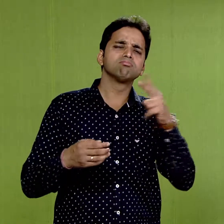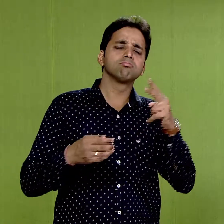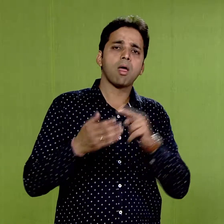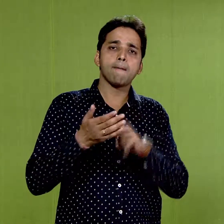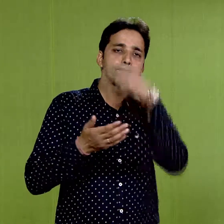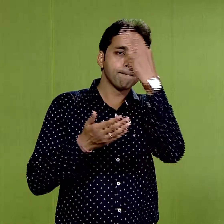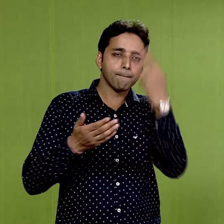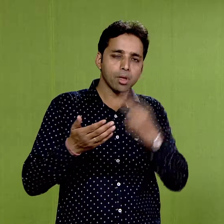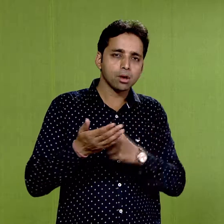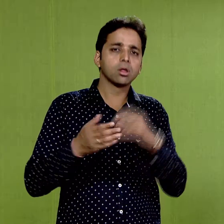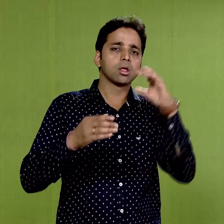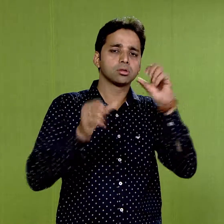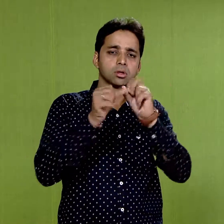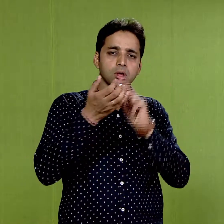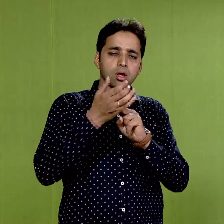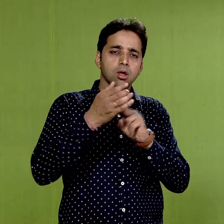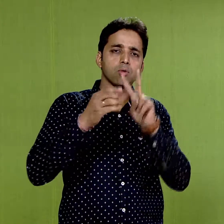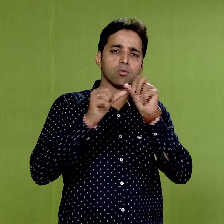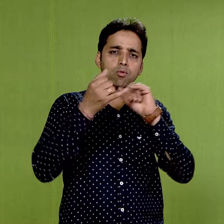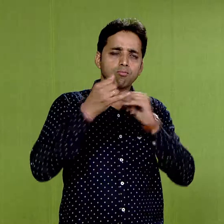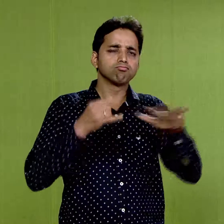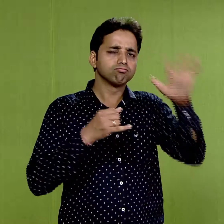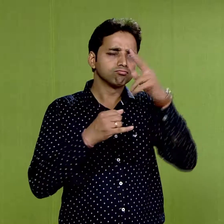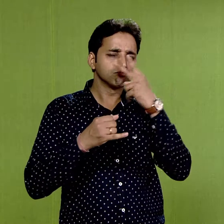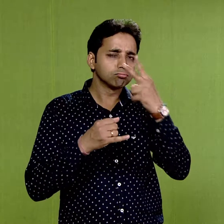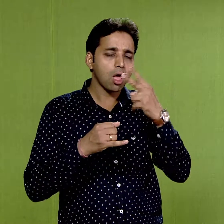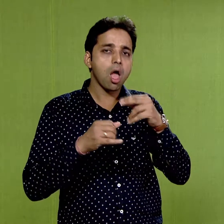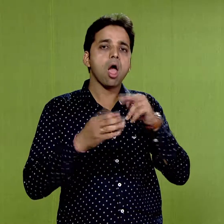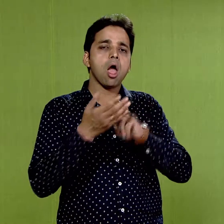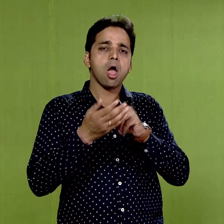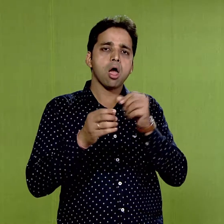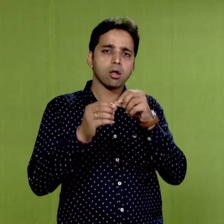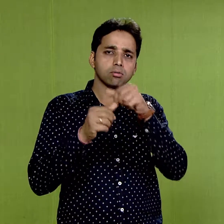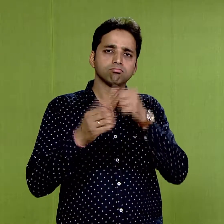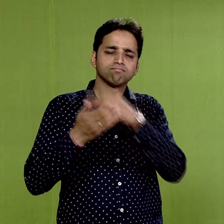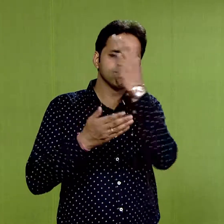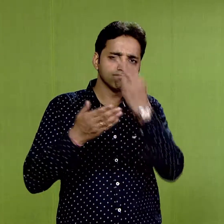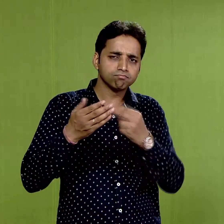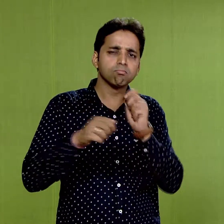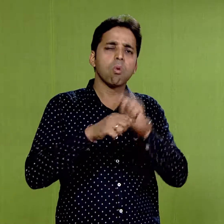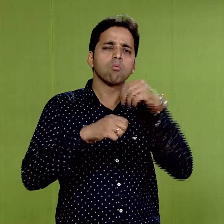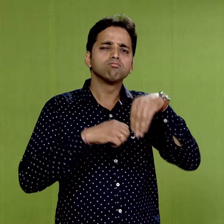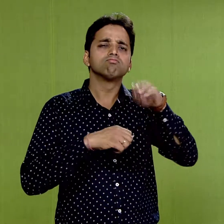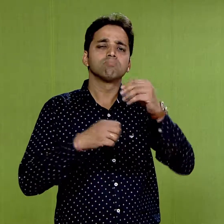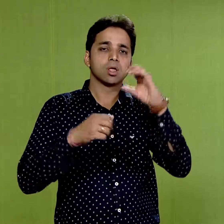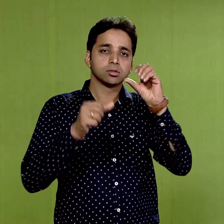and artwork of clay which is called as